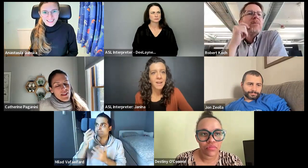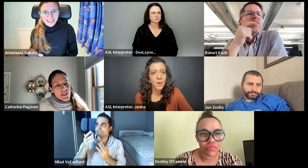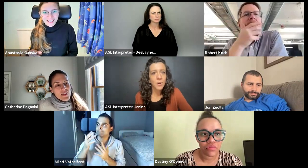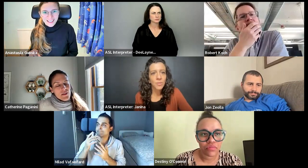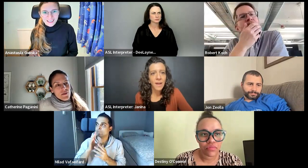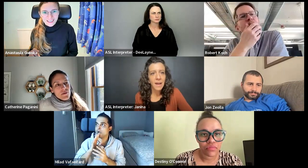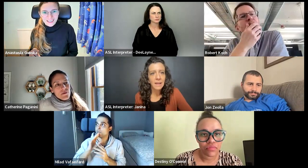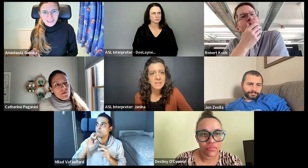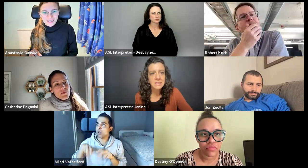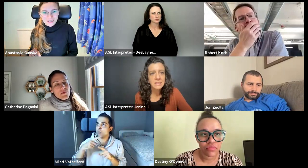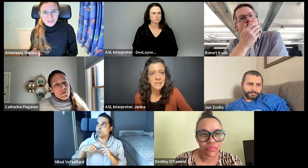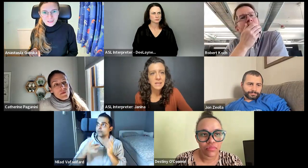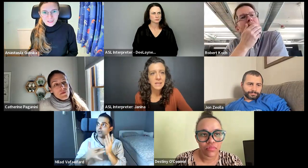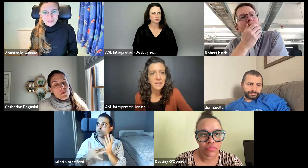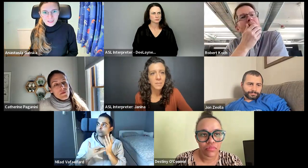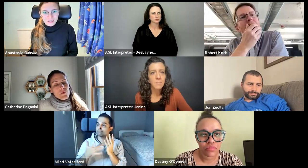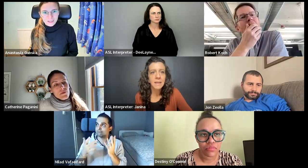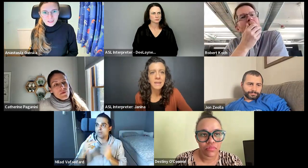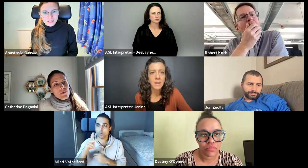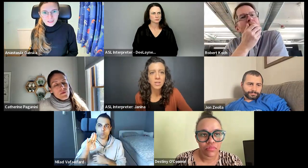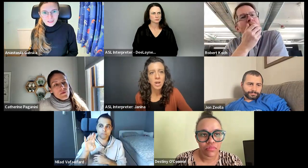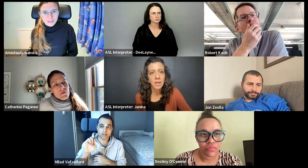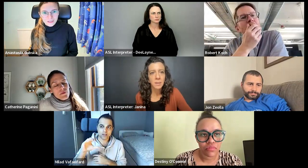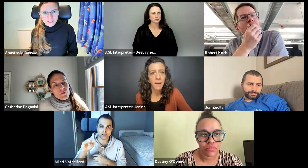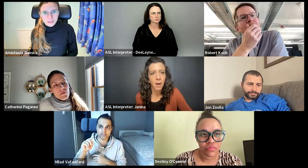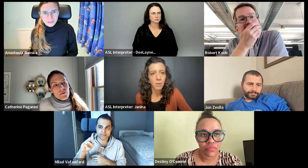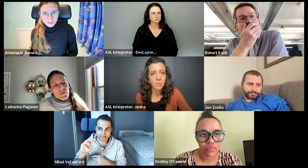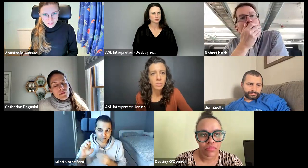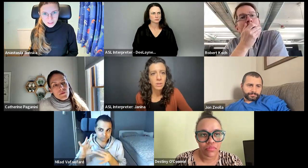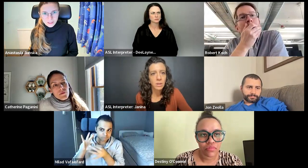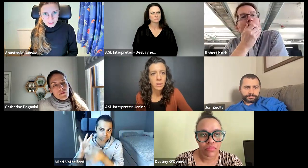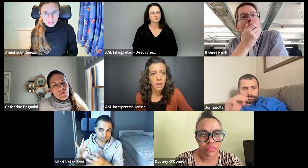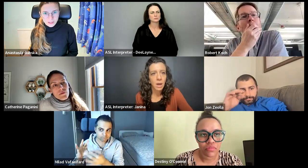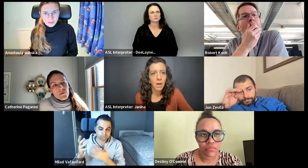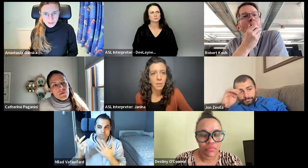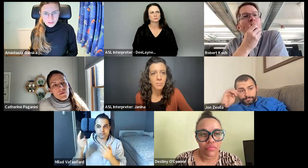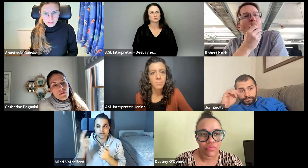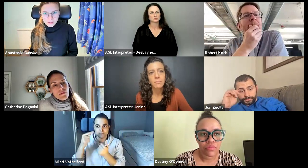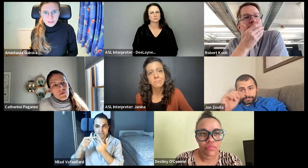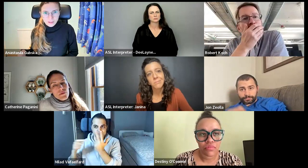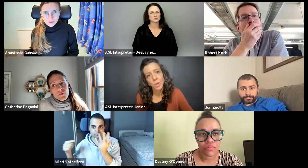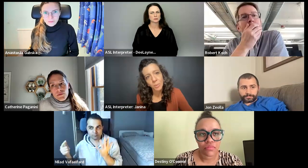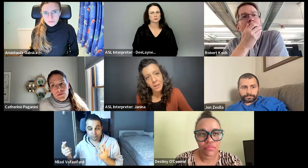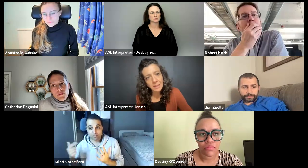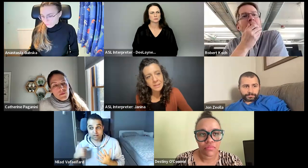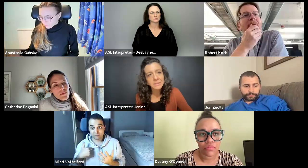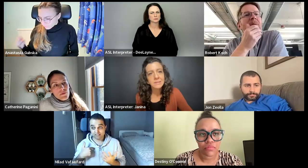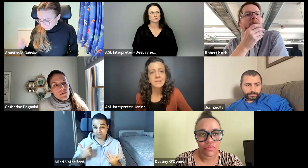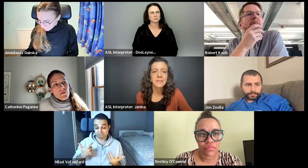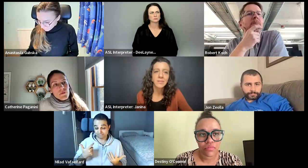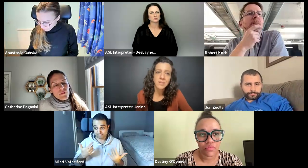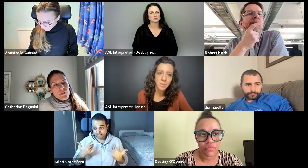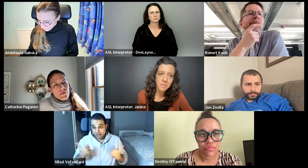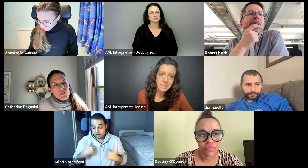I know that many are talking about Kubernetes,